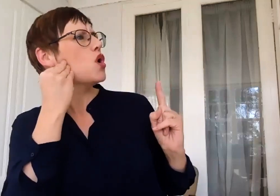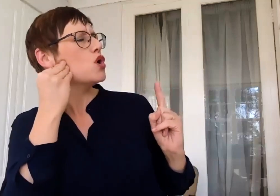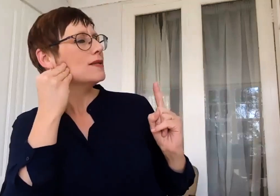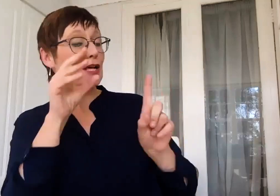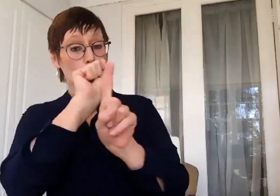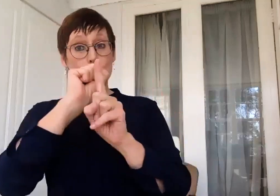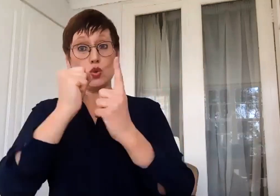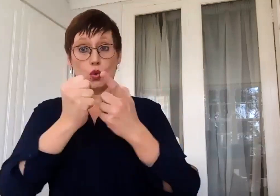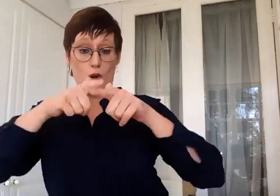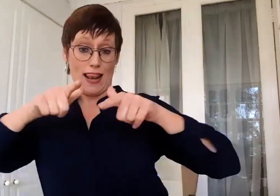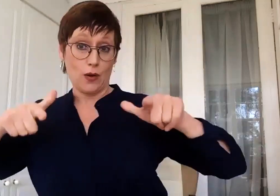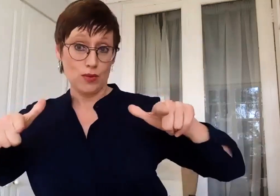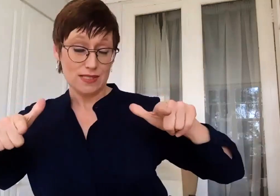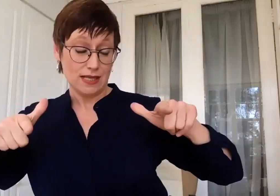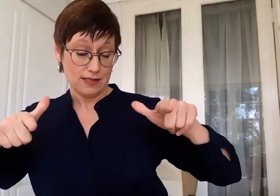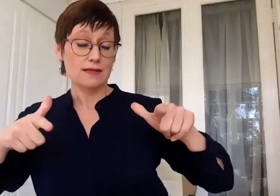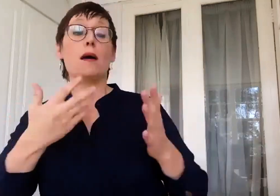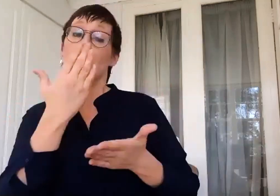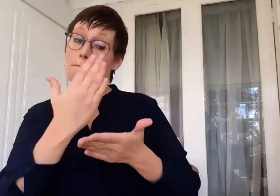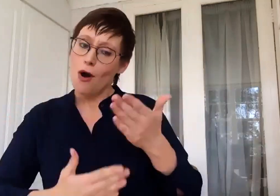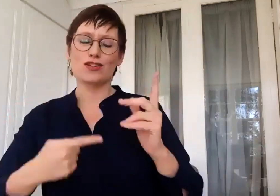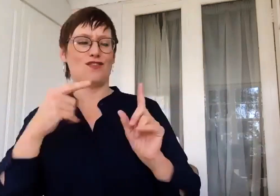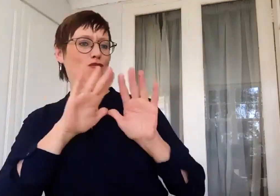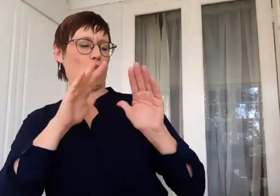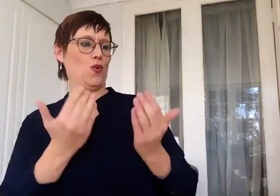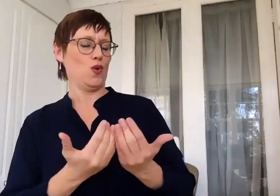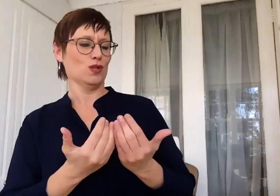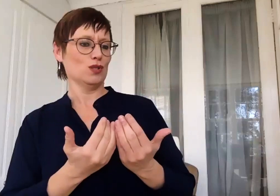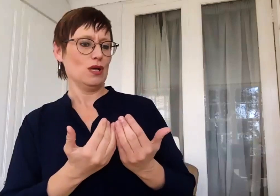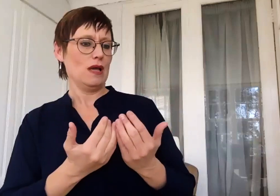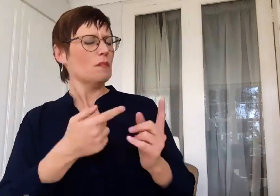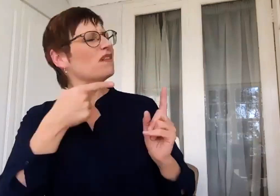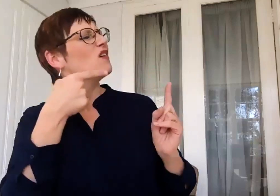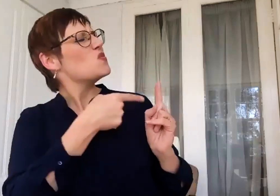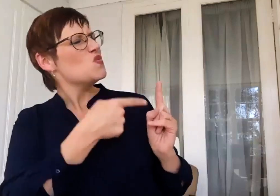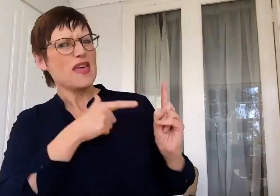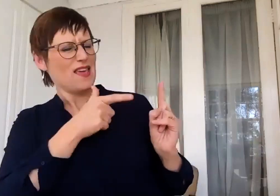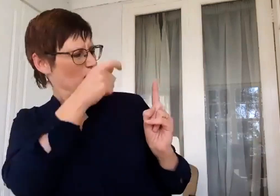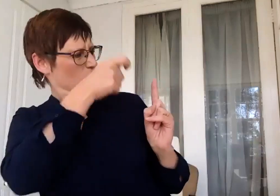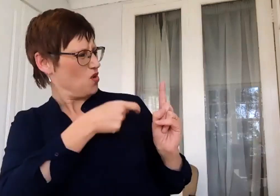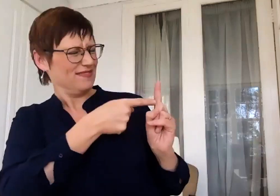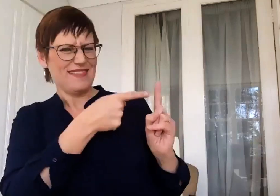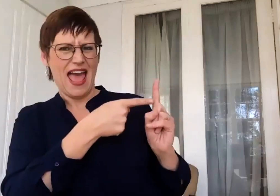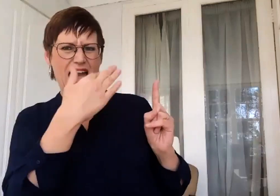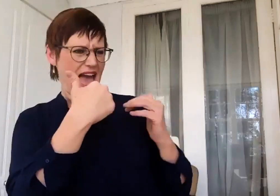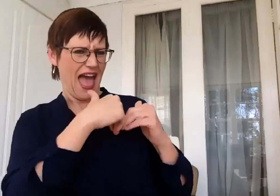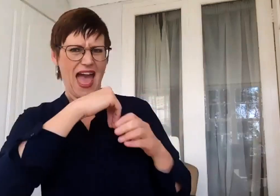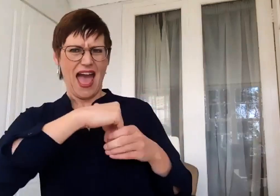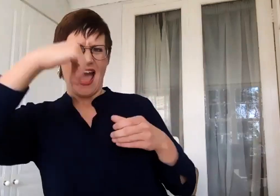is such a fascinating study. If you are an outsider, it gives you certain research advantages, I would imagine. You are